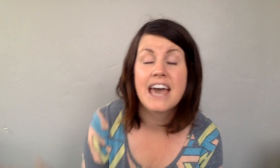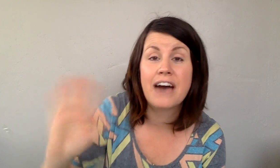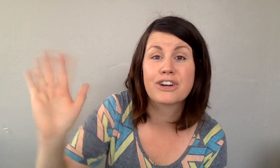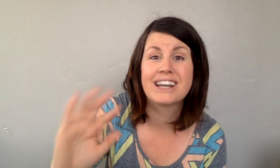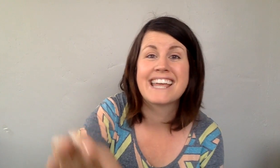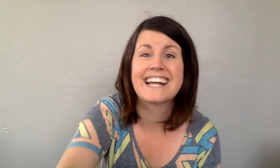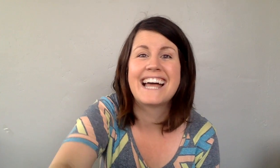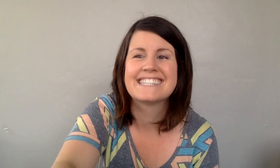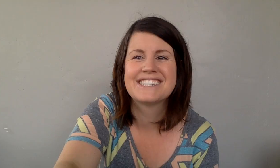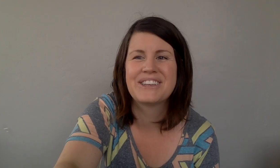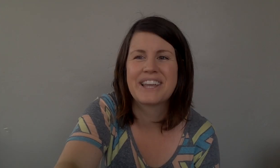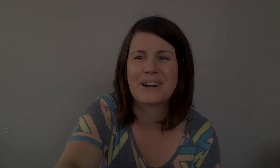Have a great day in class. See you later.